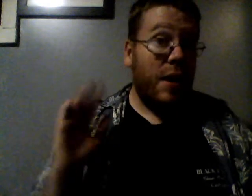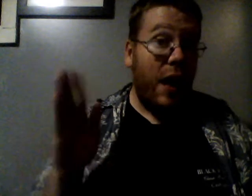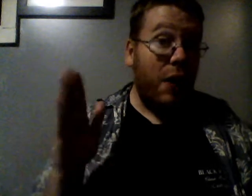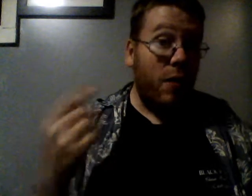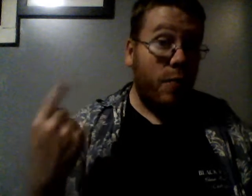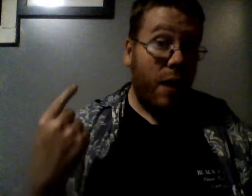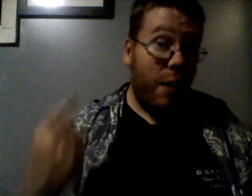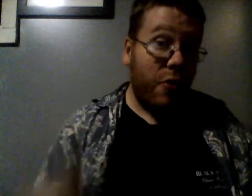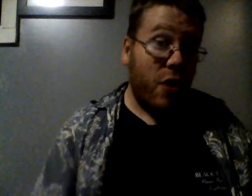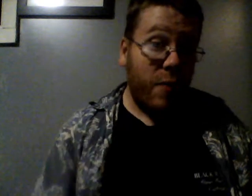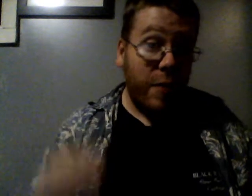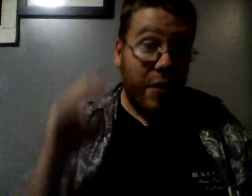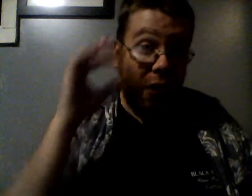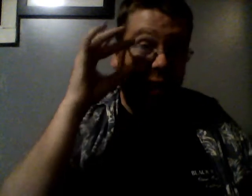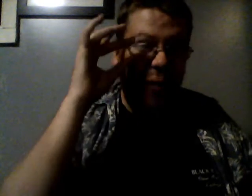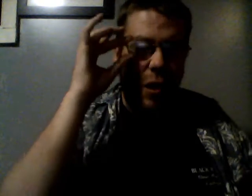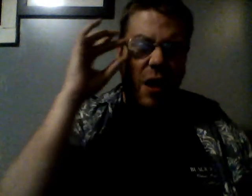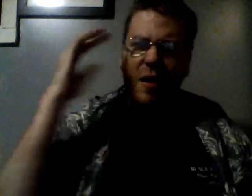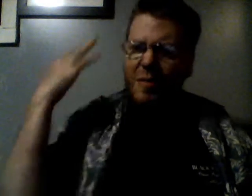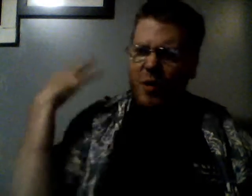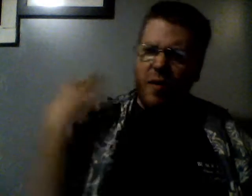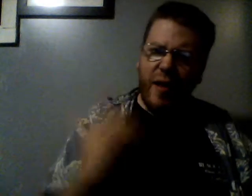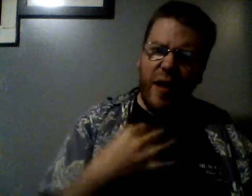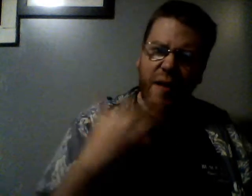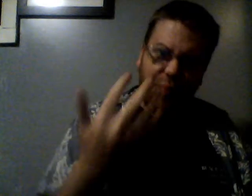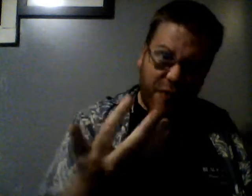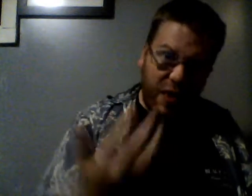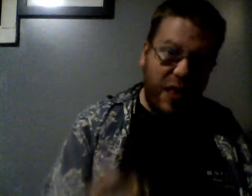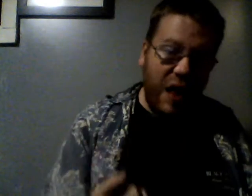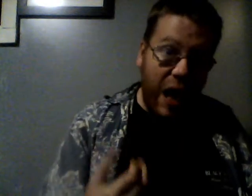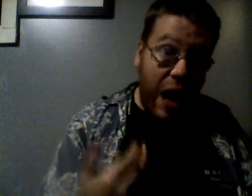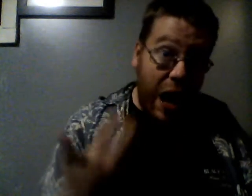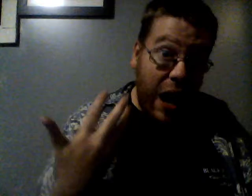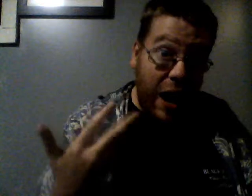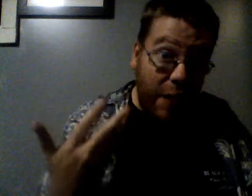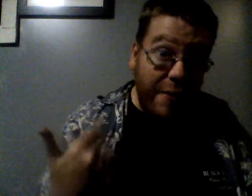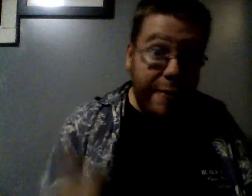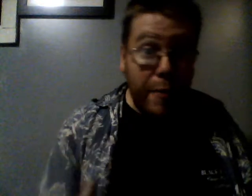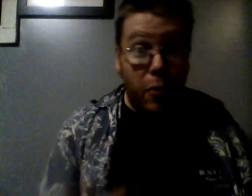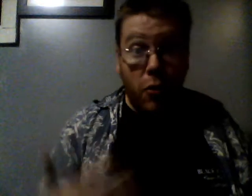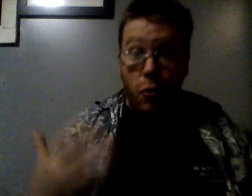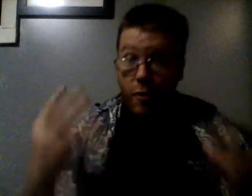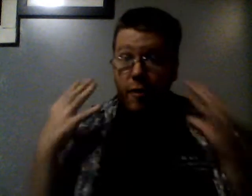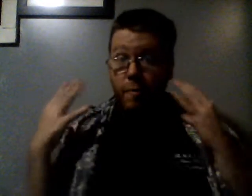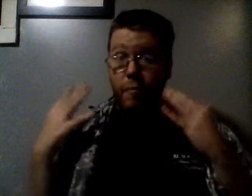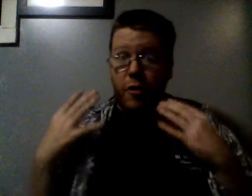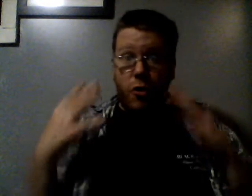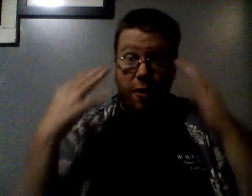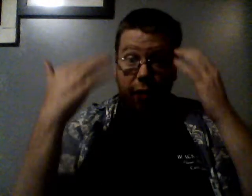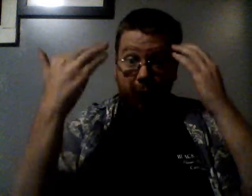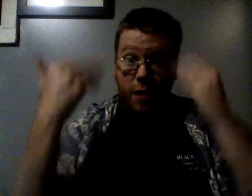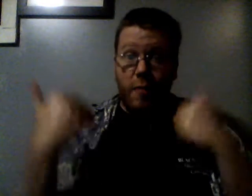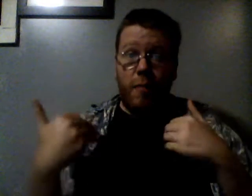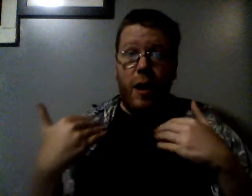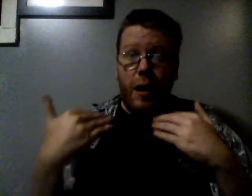Hi everyone, Malibu, Sean and Bateman here again, and well, you see, I'm one of these people who wants to see my